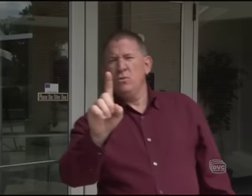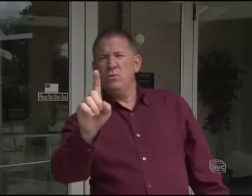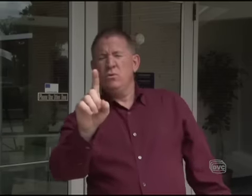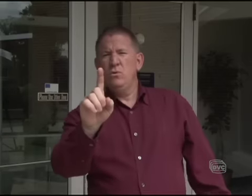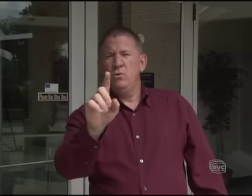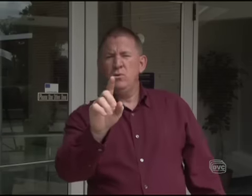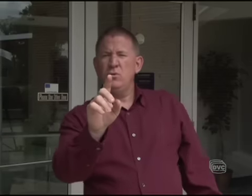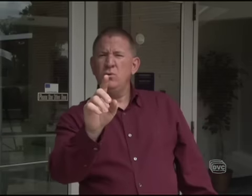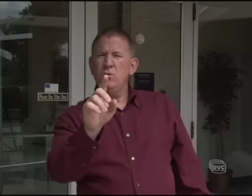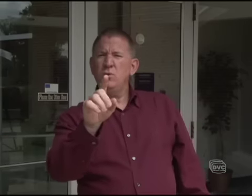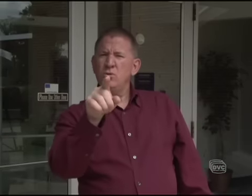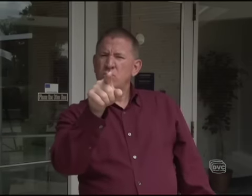Oh, one more thing.